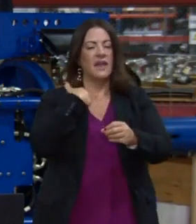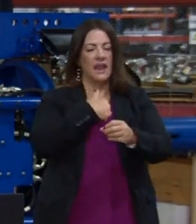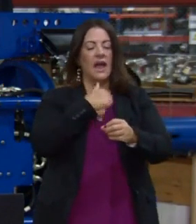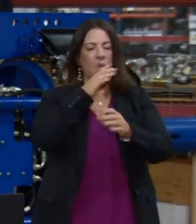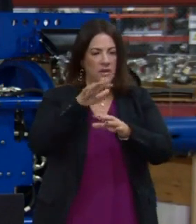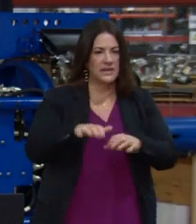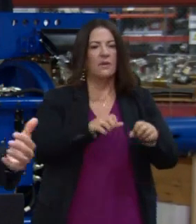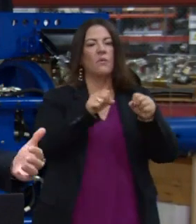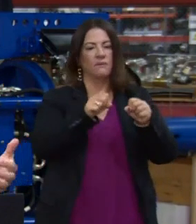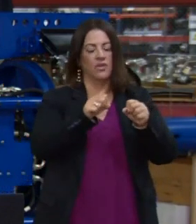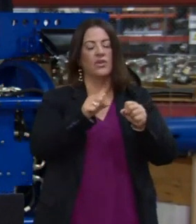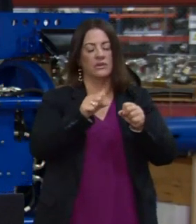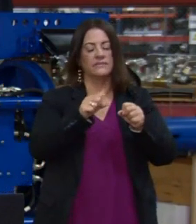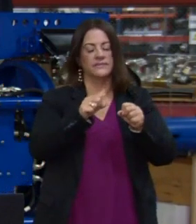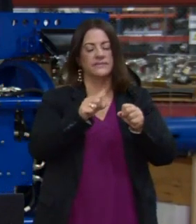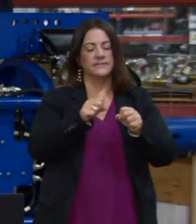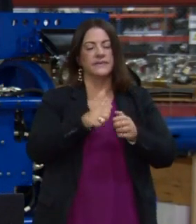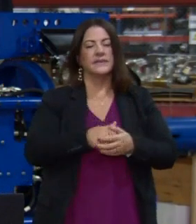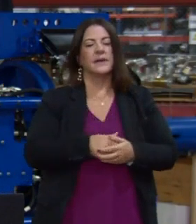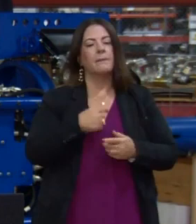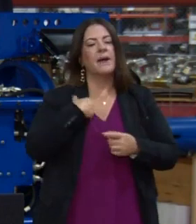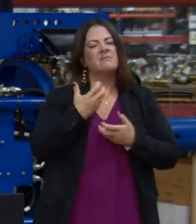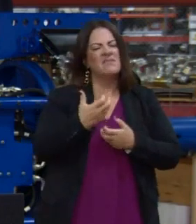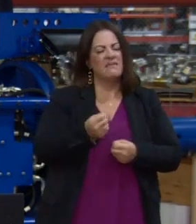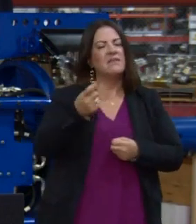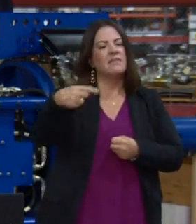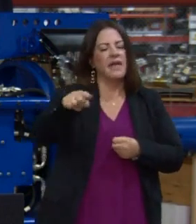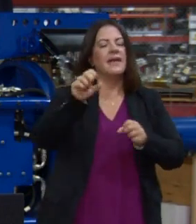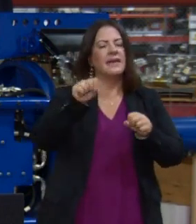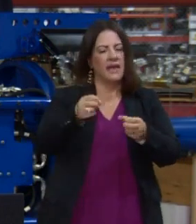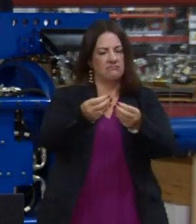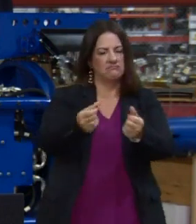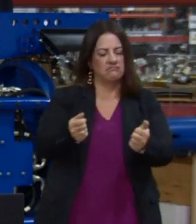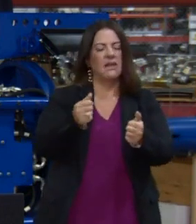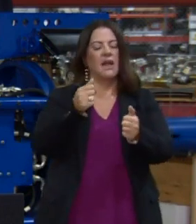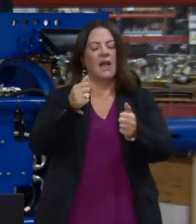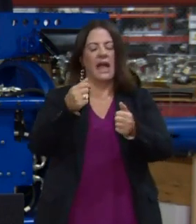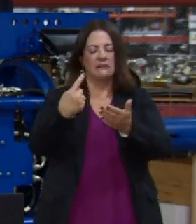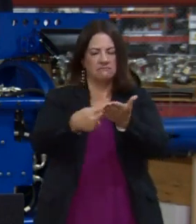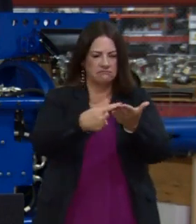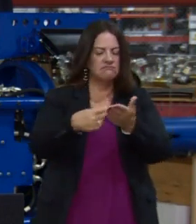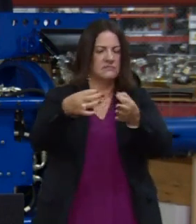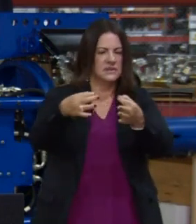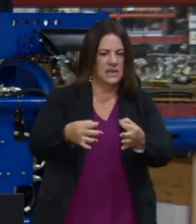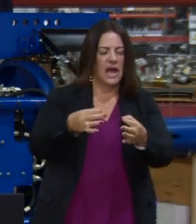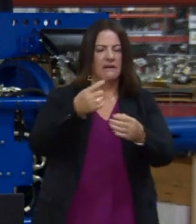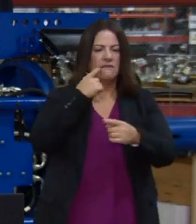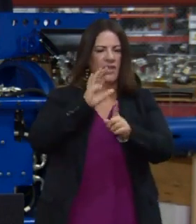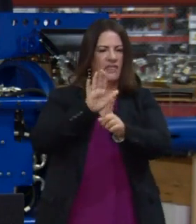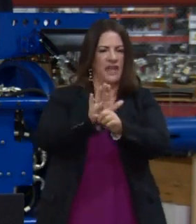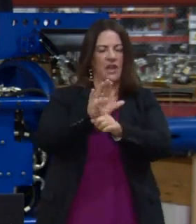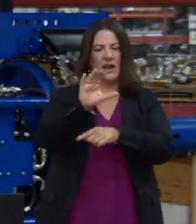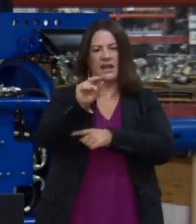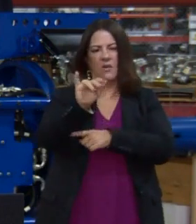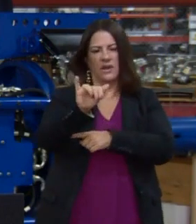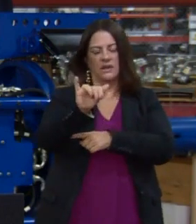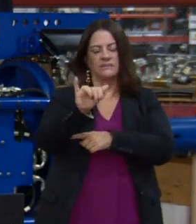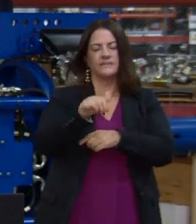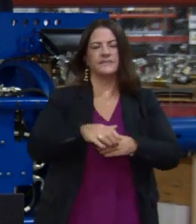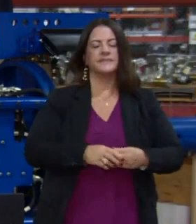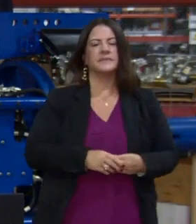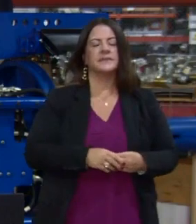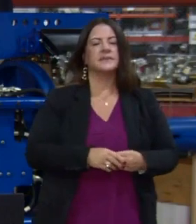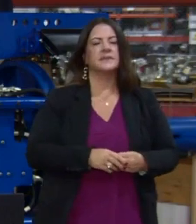But I am confident in their capacity to make that determination for themselves, based upon, again, the criteria of conditions that